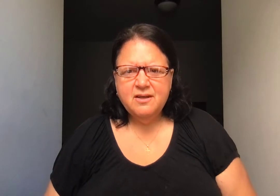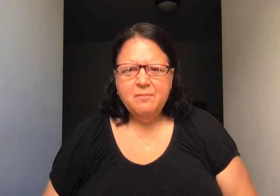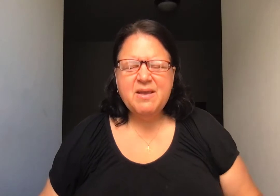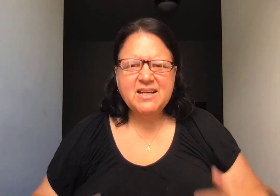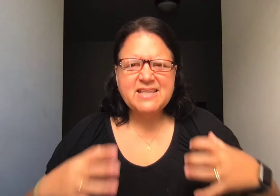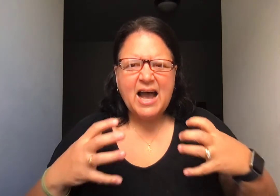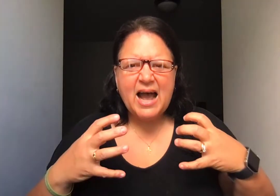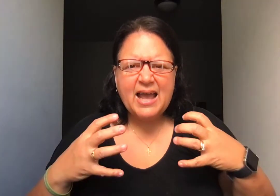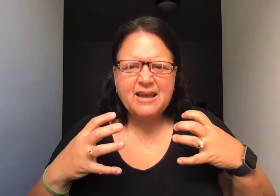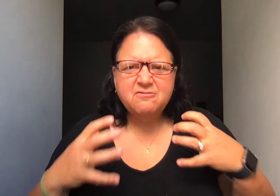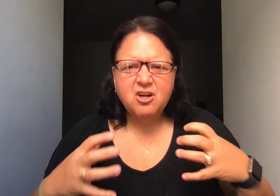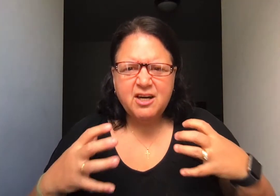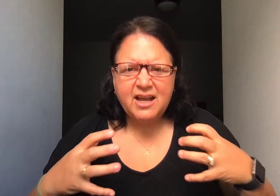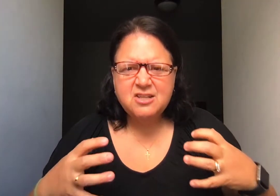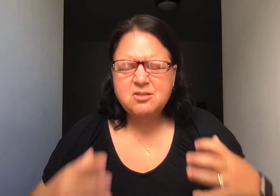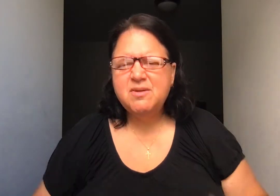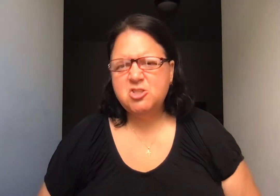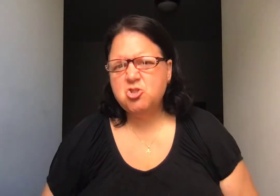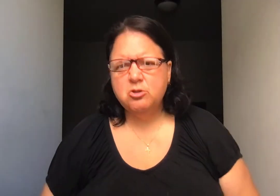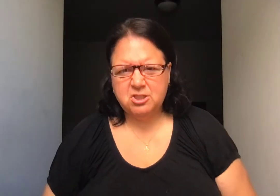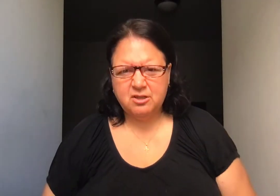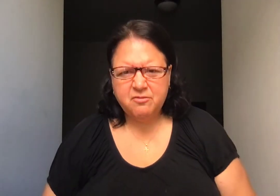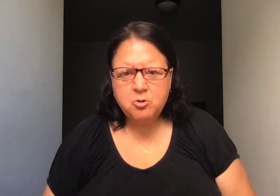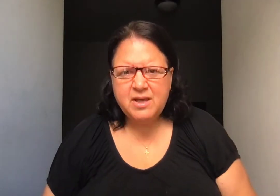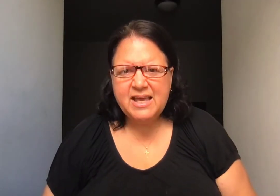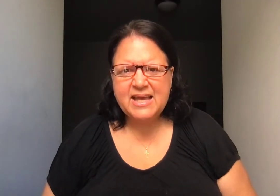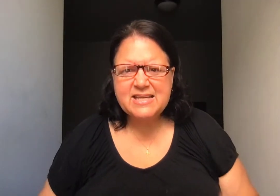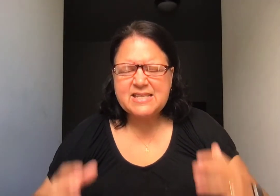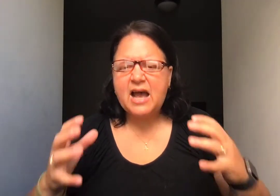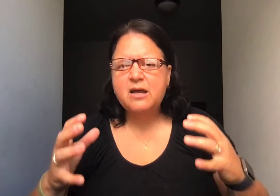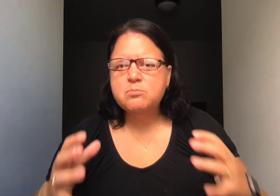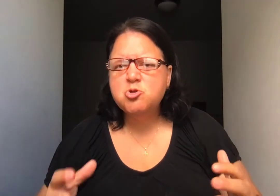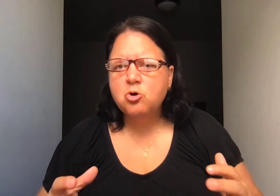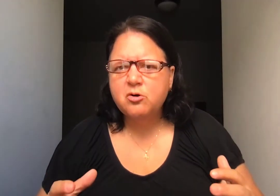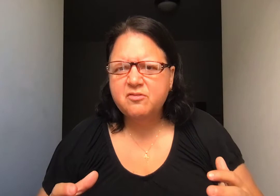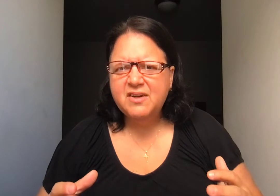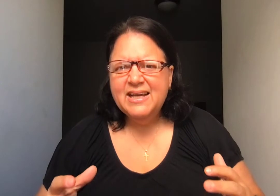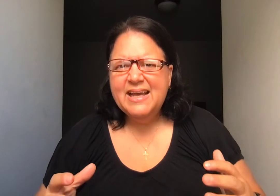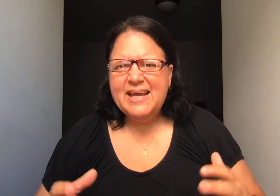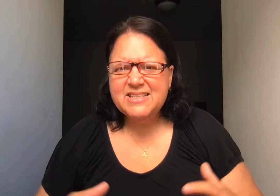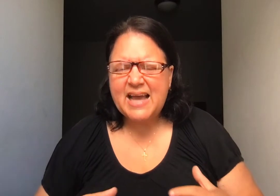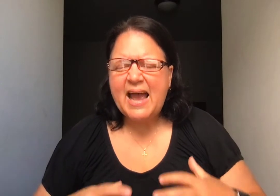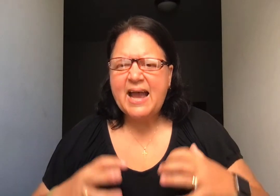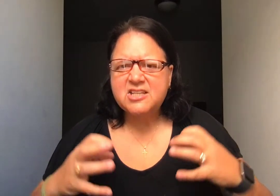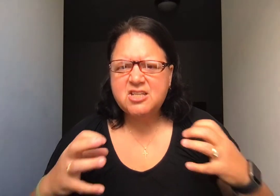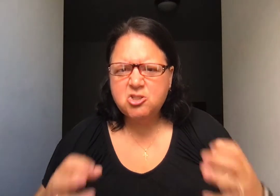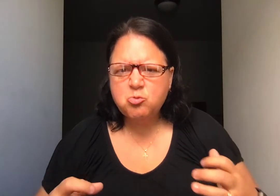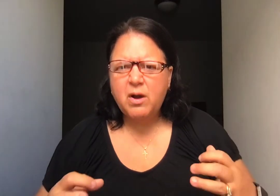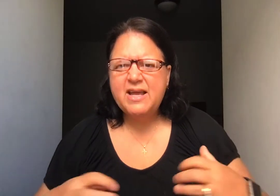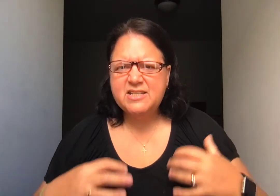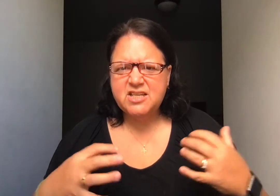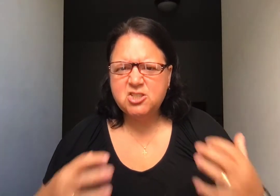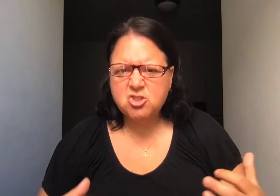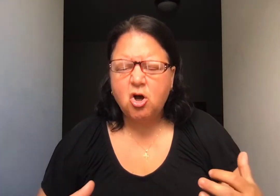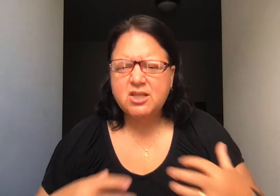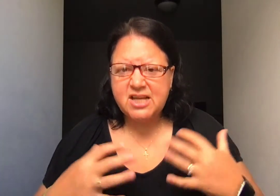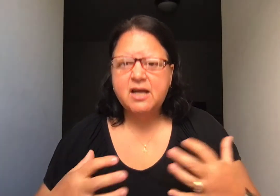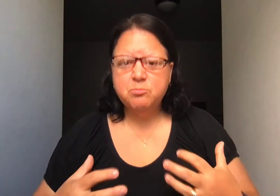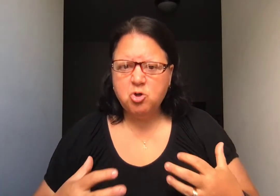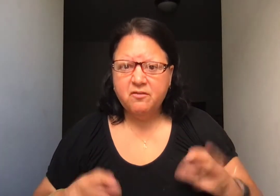Because I have done an intimate search of who he is. I observe his acts, his ways, his thoughts. I observe